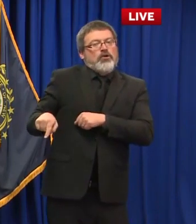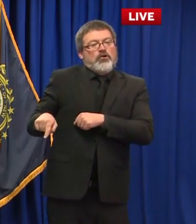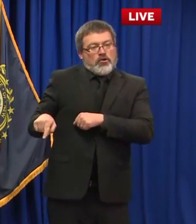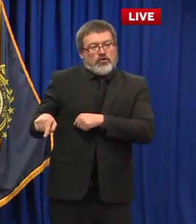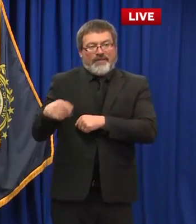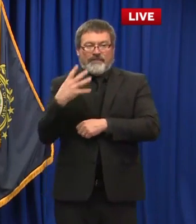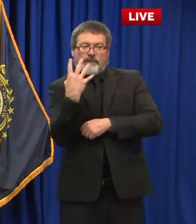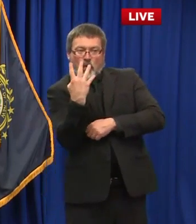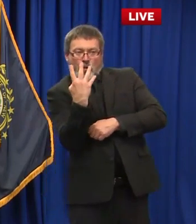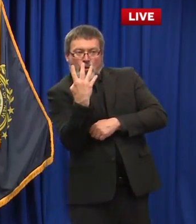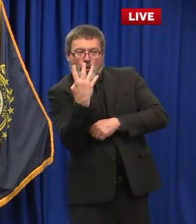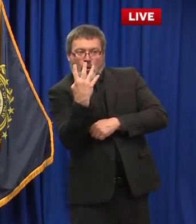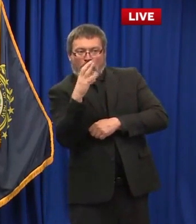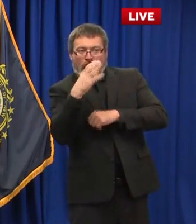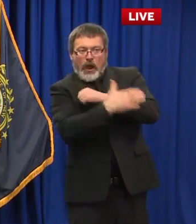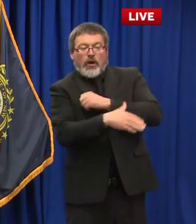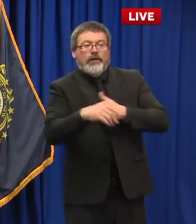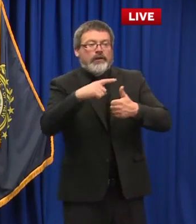Hillsborough,